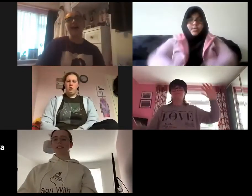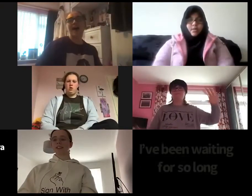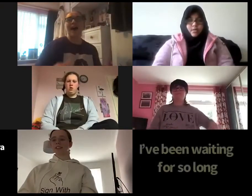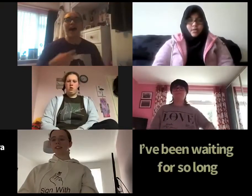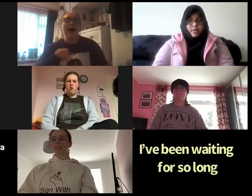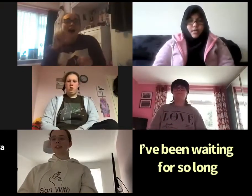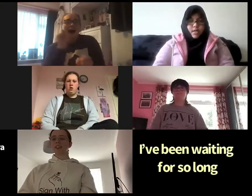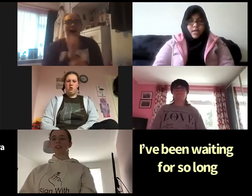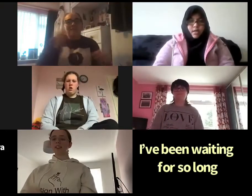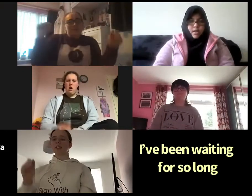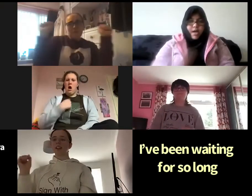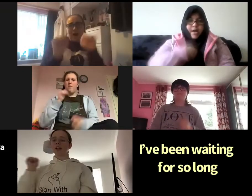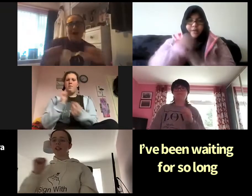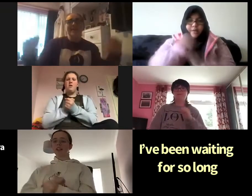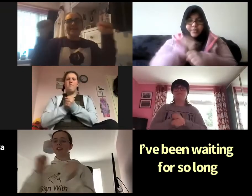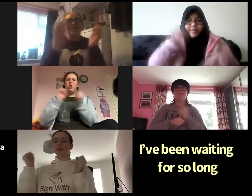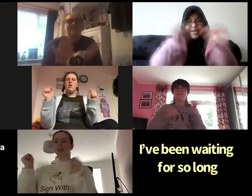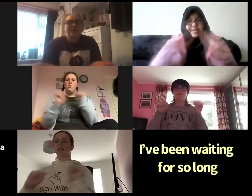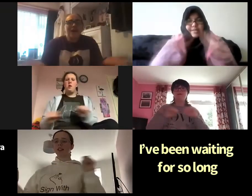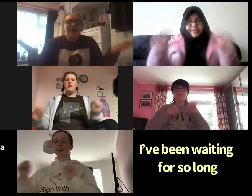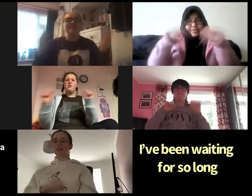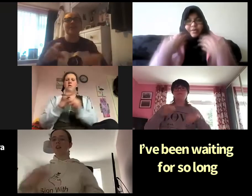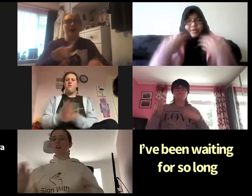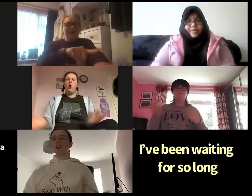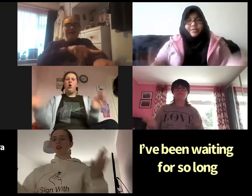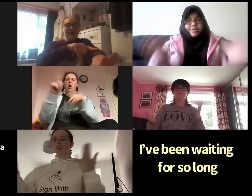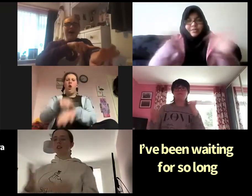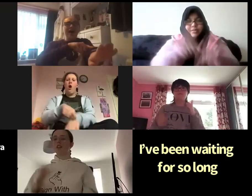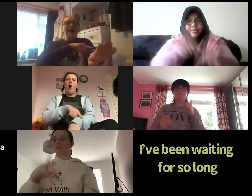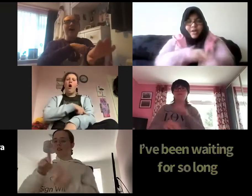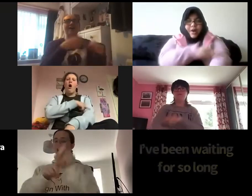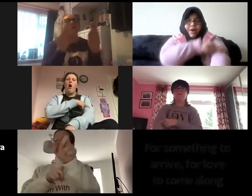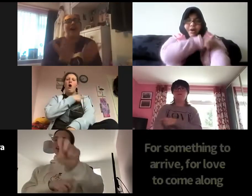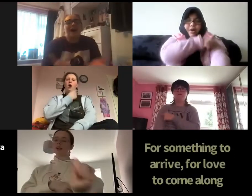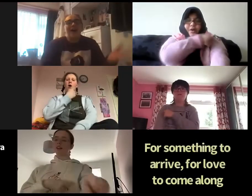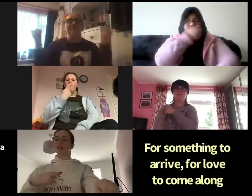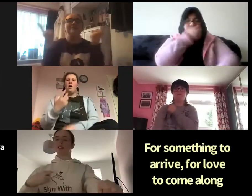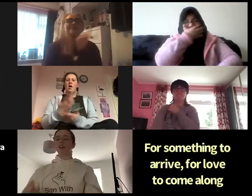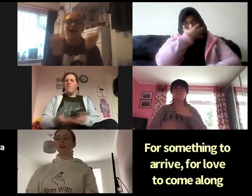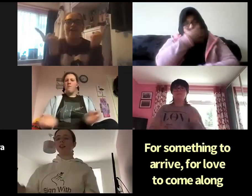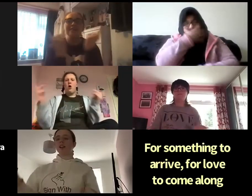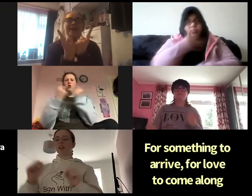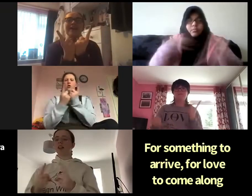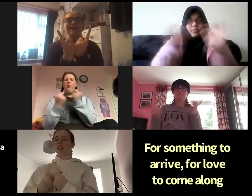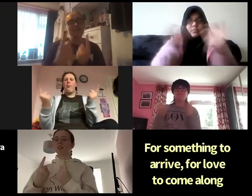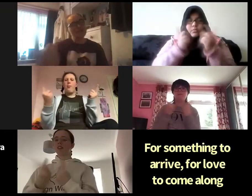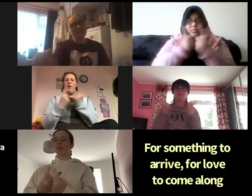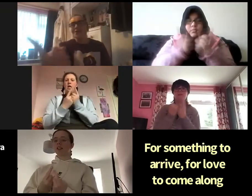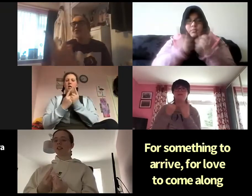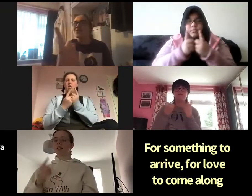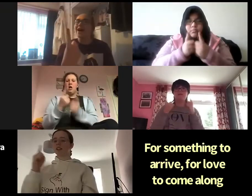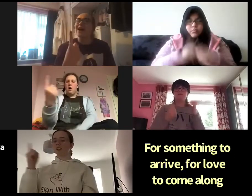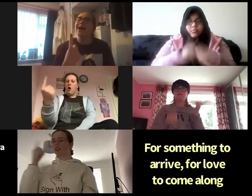I've been waiting for so long For something to arrive